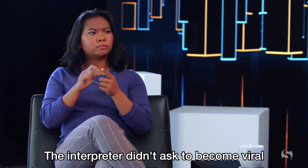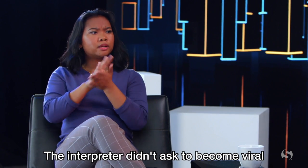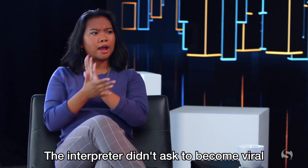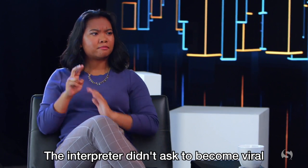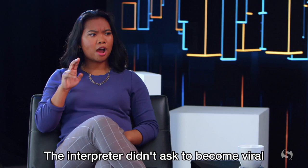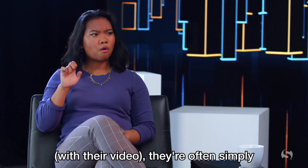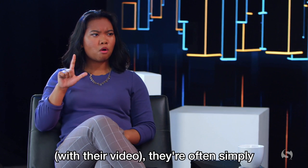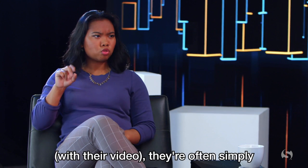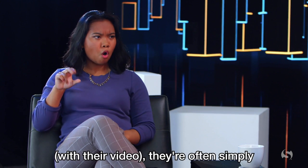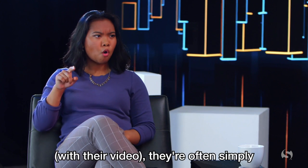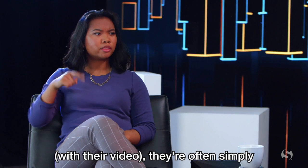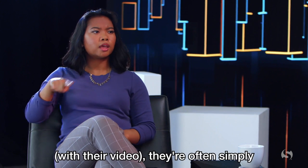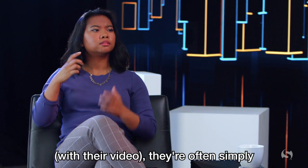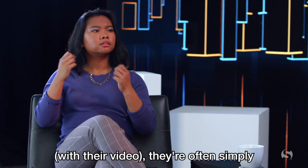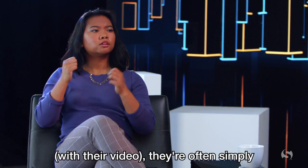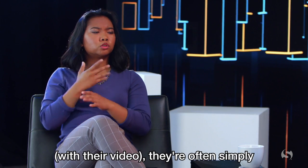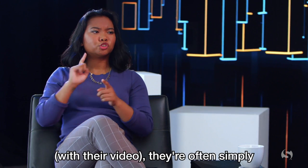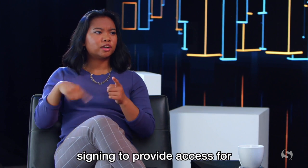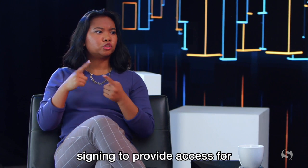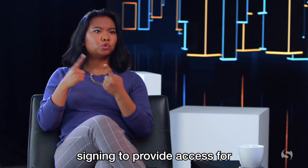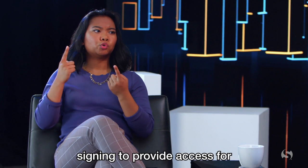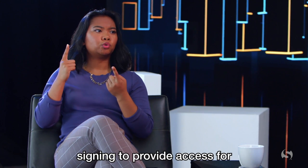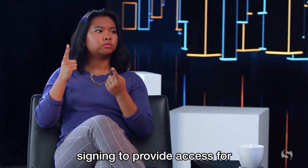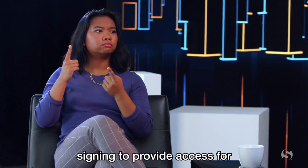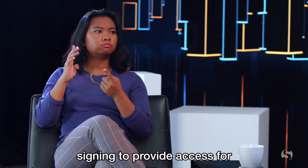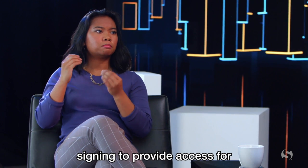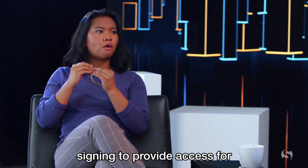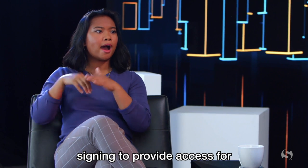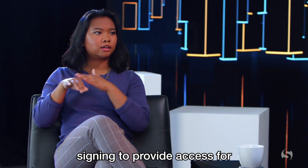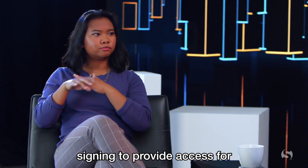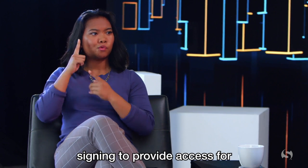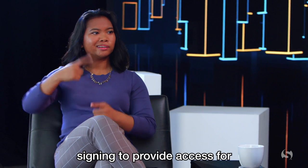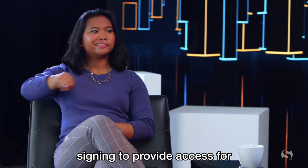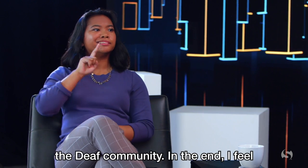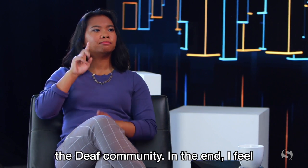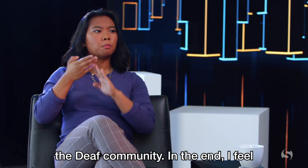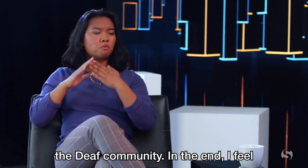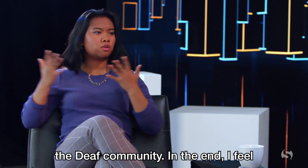ask to become viral with their video. They're often simply signing to provide access for the Deaf community.